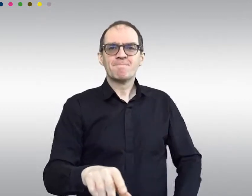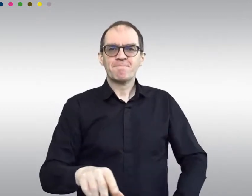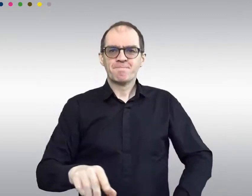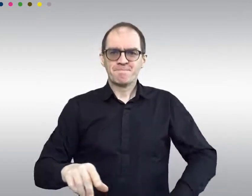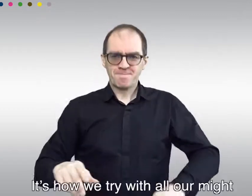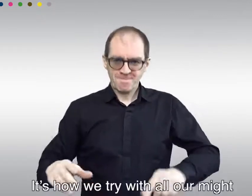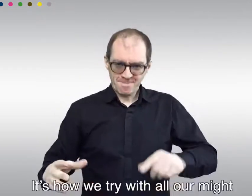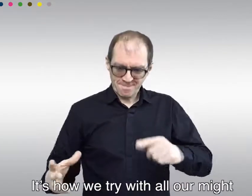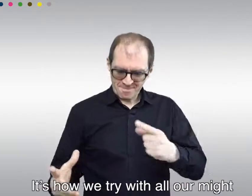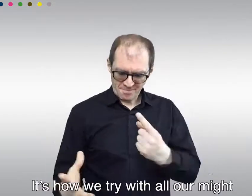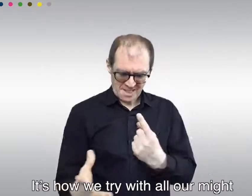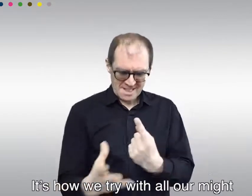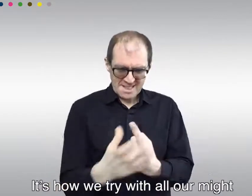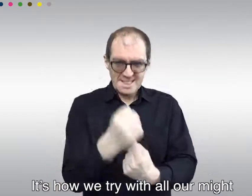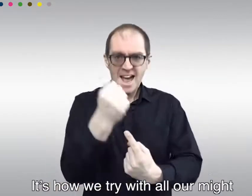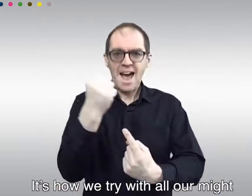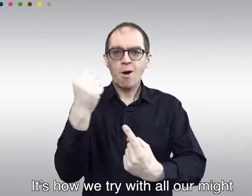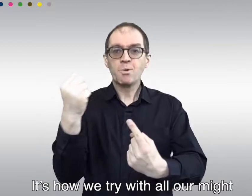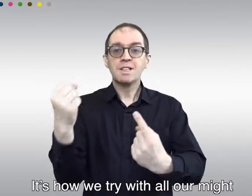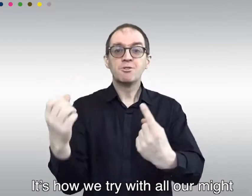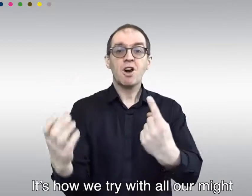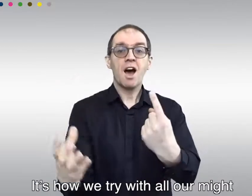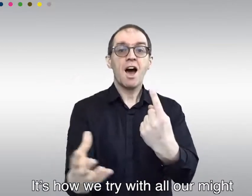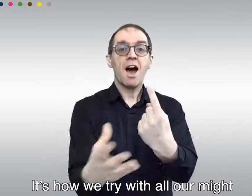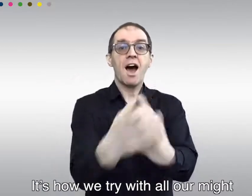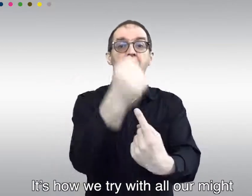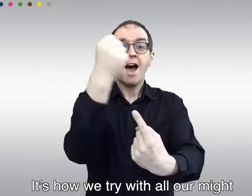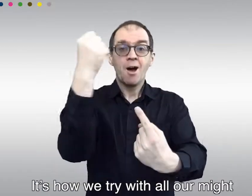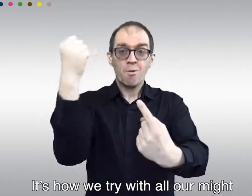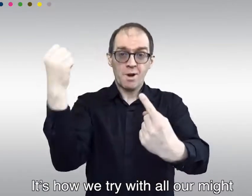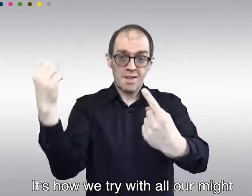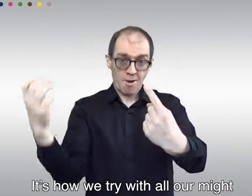It's how we try with all our might.